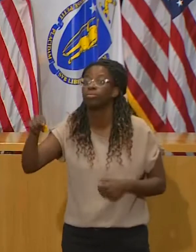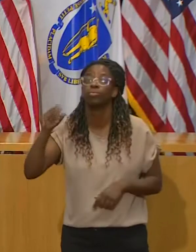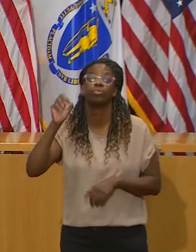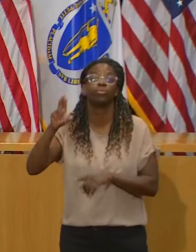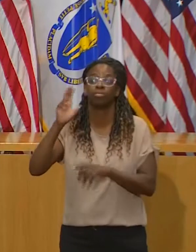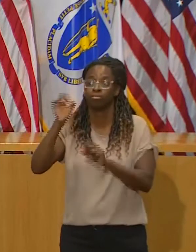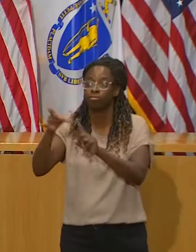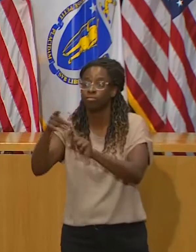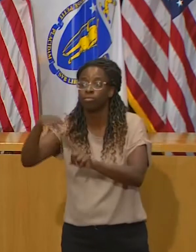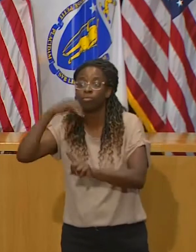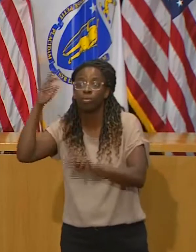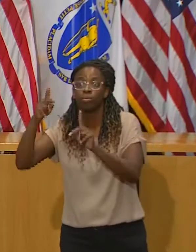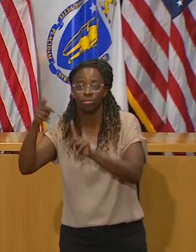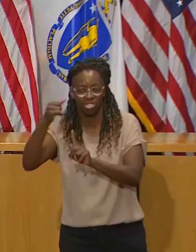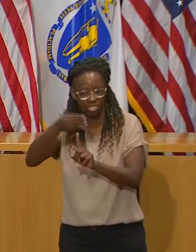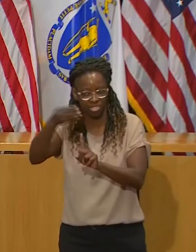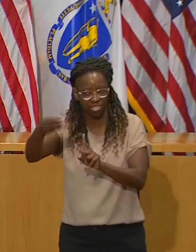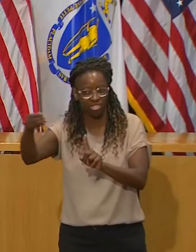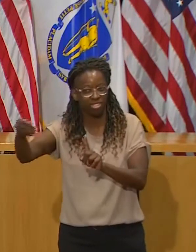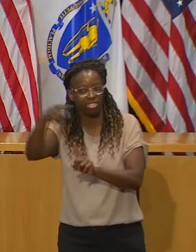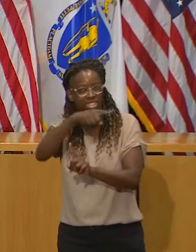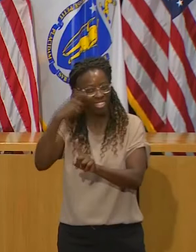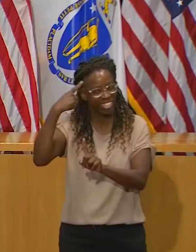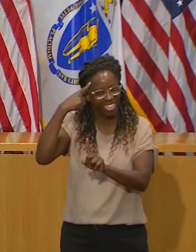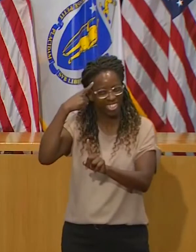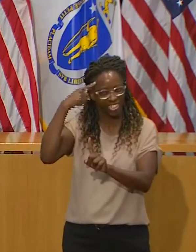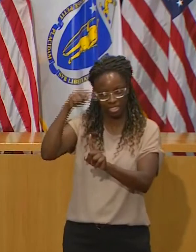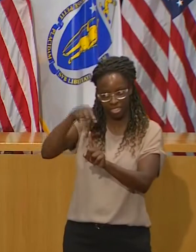terrible circumstances for many of our most vulnerable.